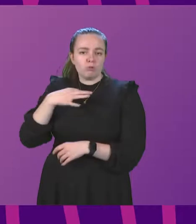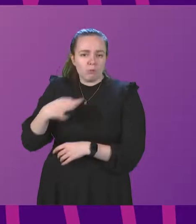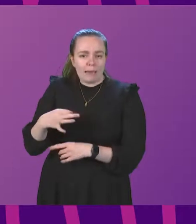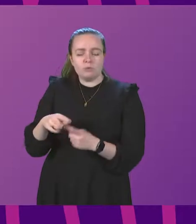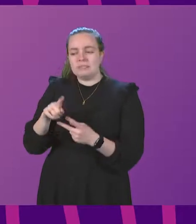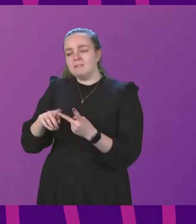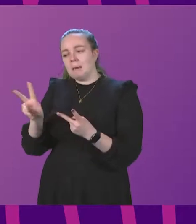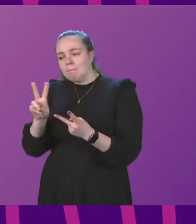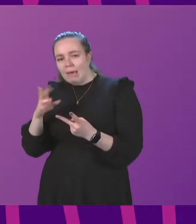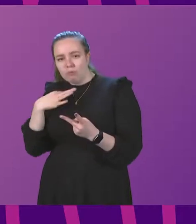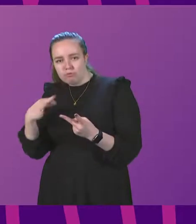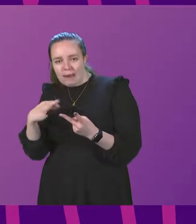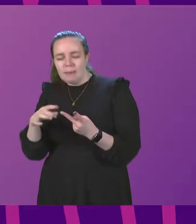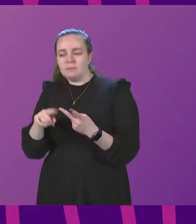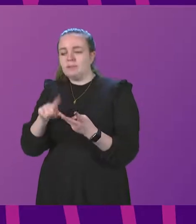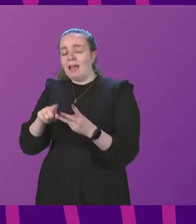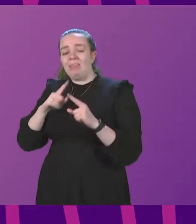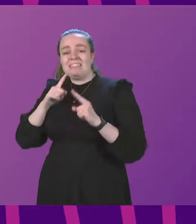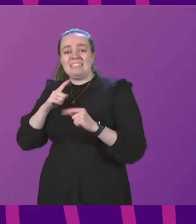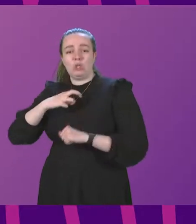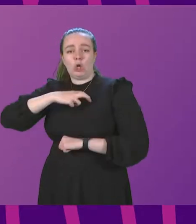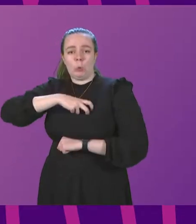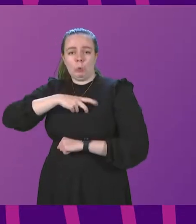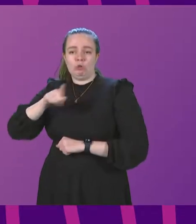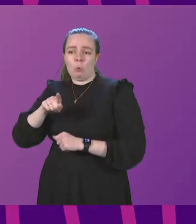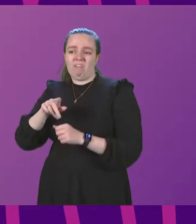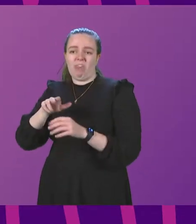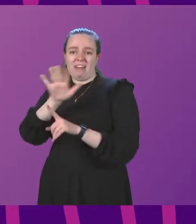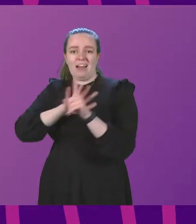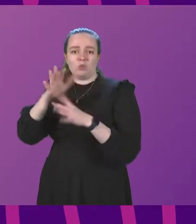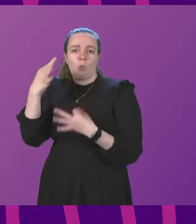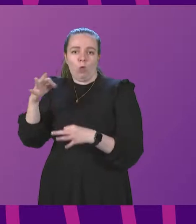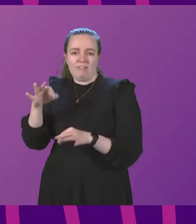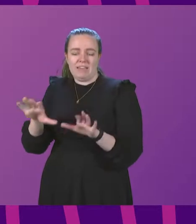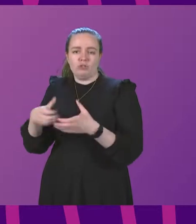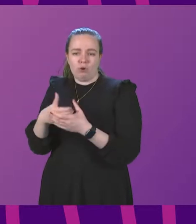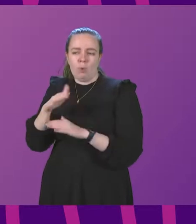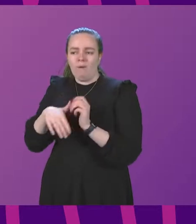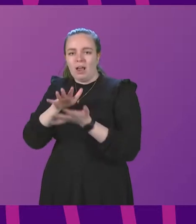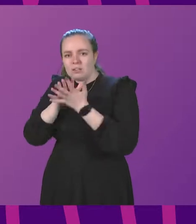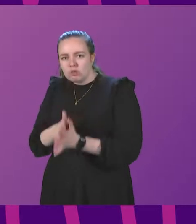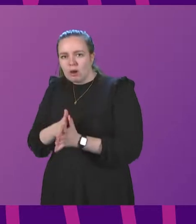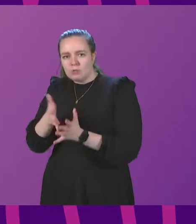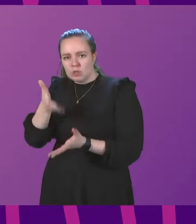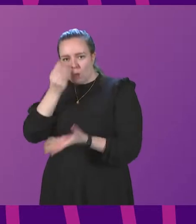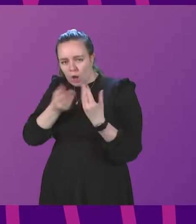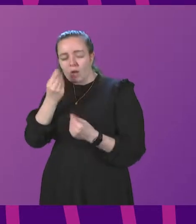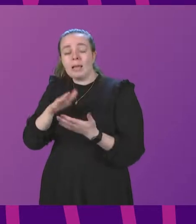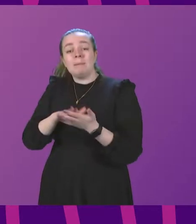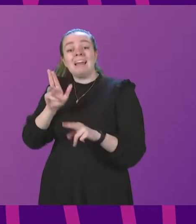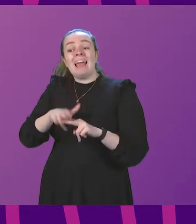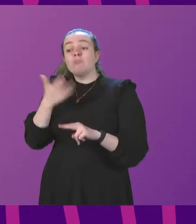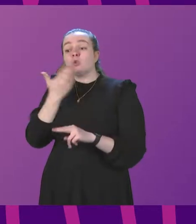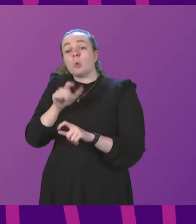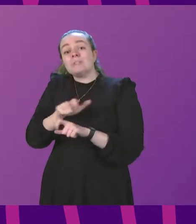parents' representatives, and from the teaching unions on the National Qualifications group about the disruption to learning. So that even if schools have remained